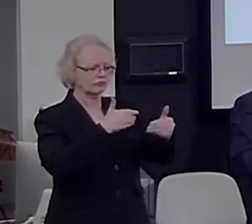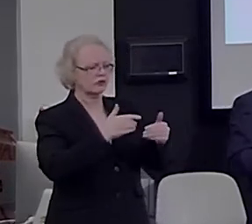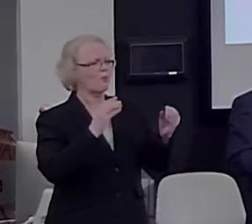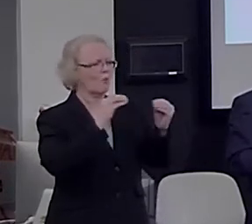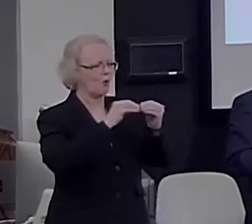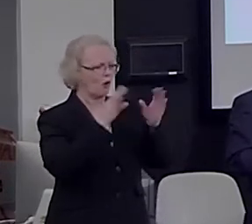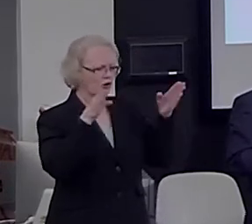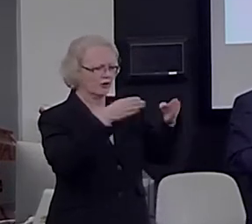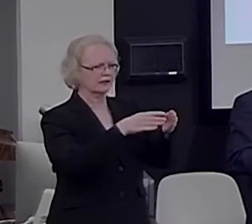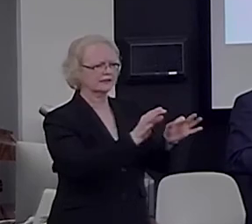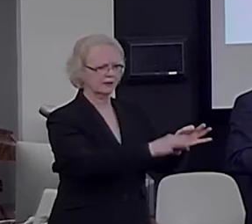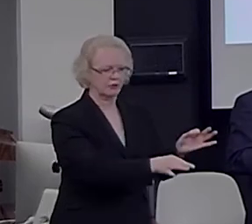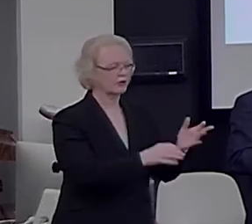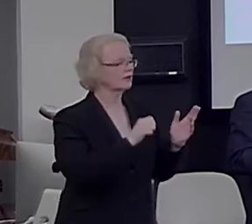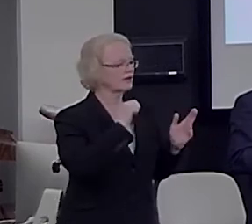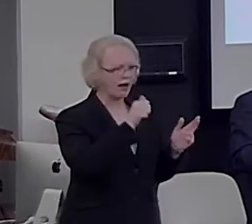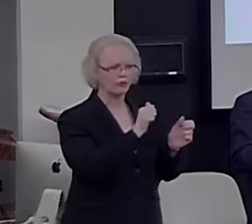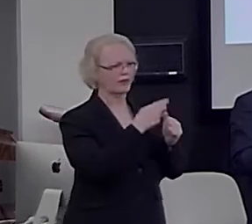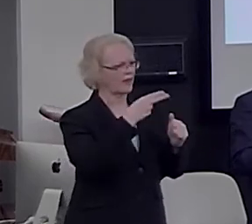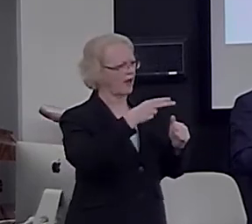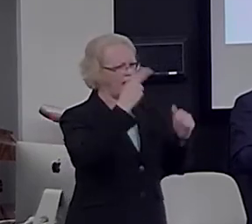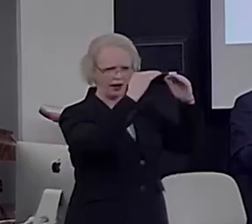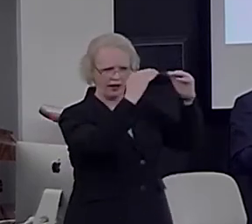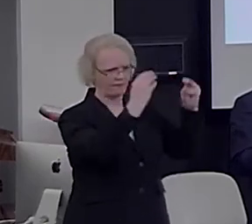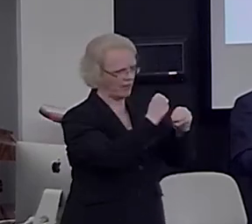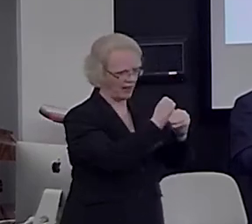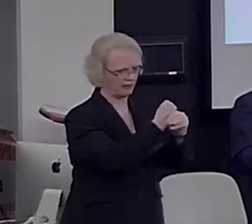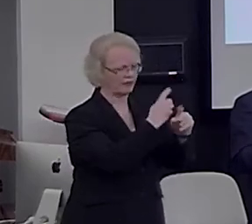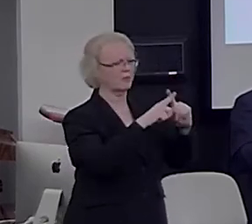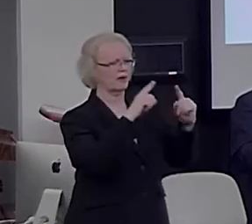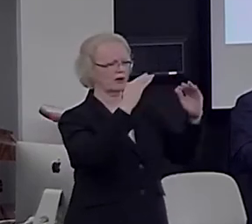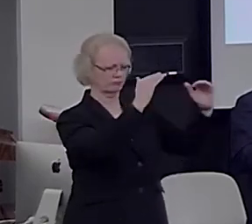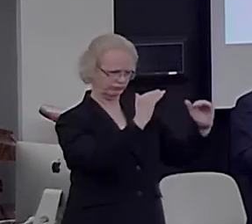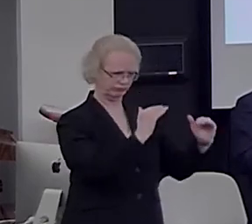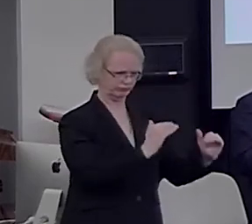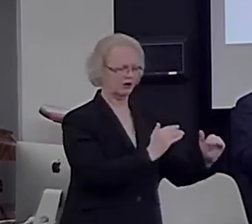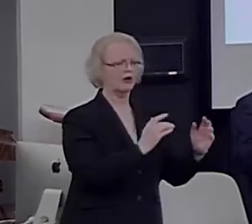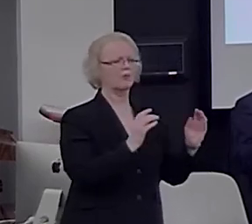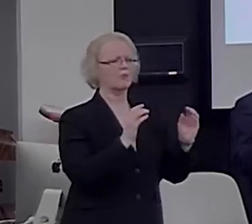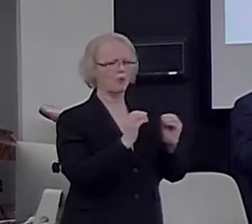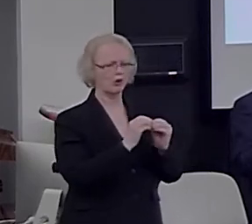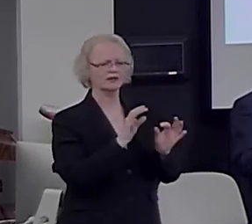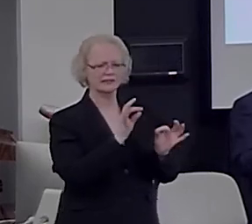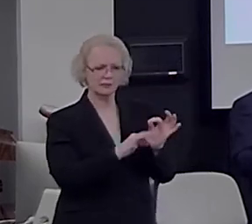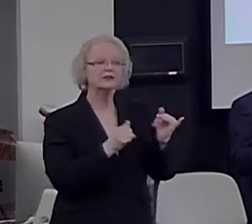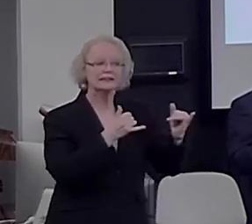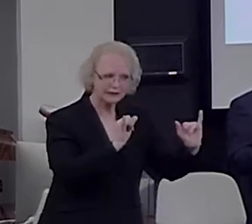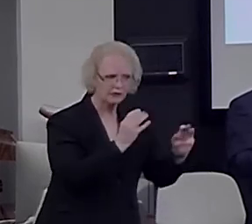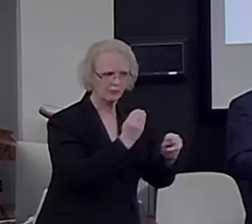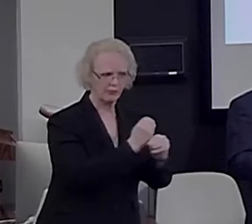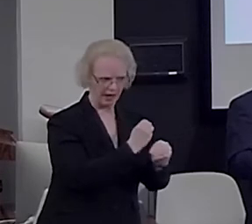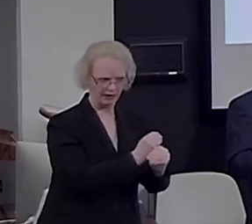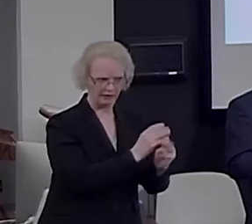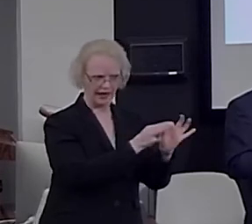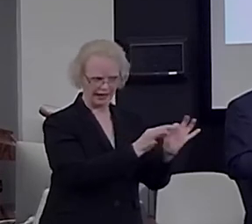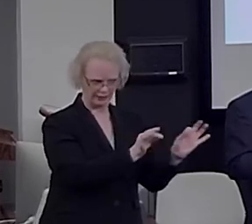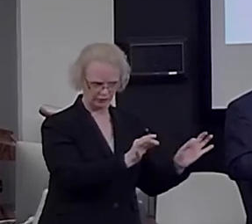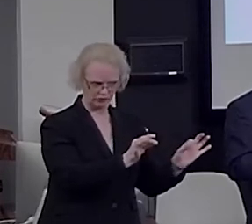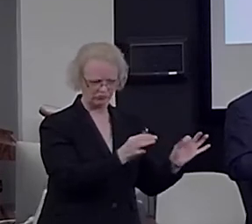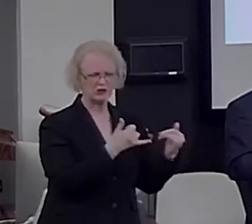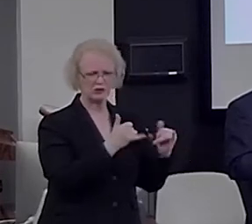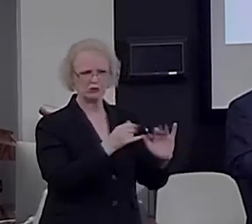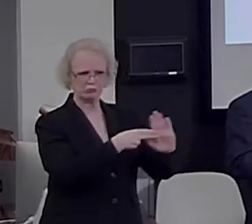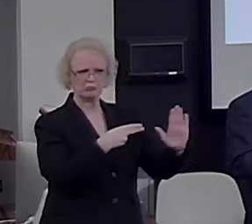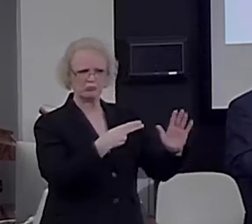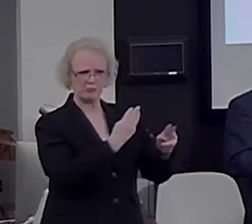high-level mathematical concepts, but using very, very simplified, but still mathematical languages that we can describe as mathematical.